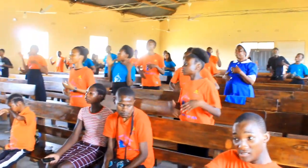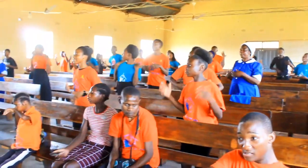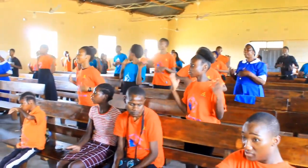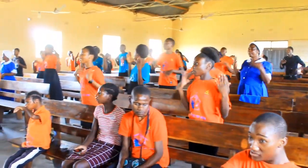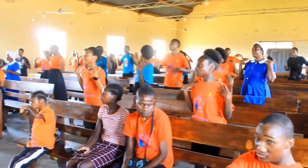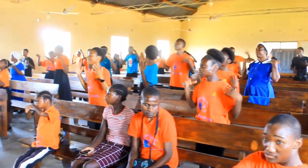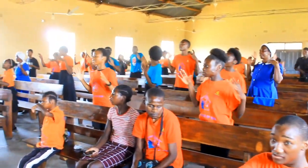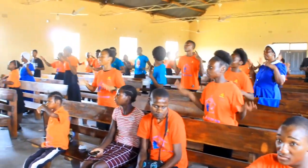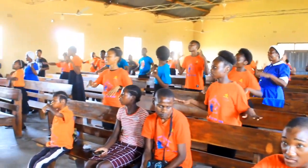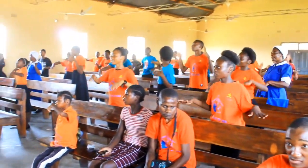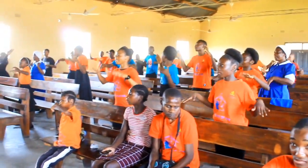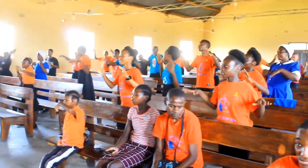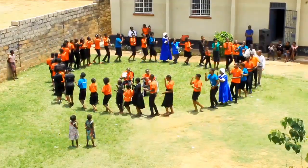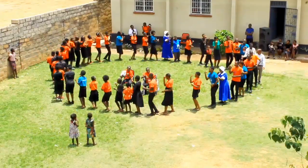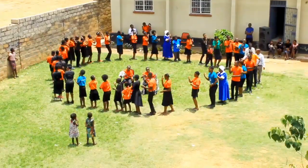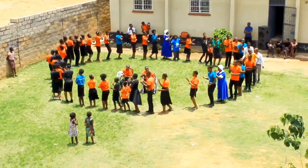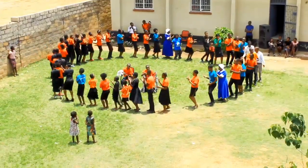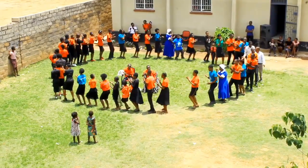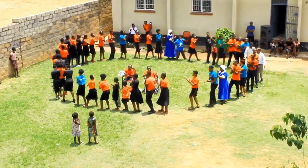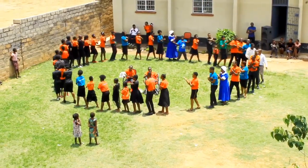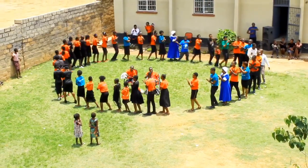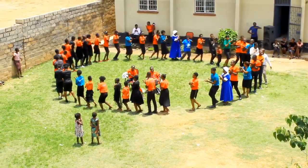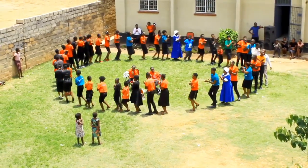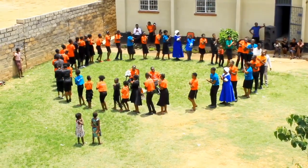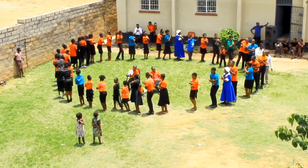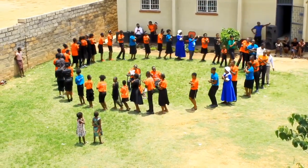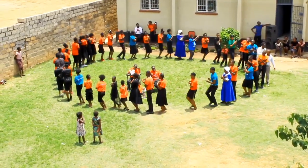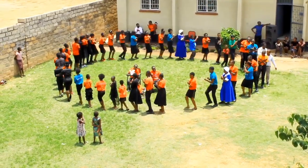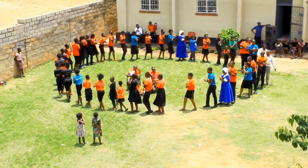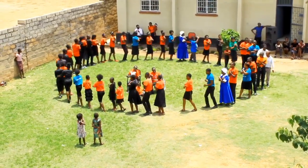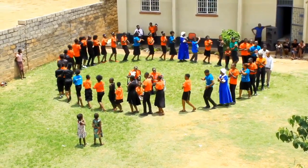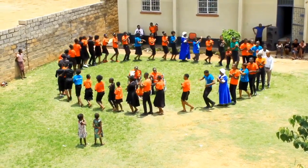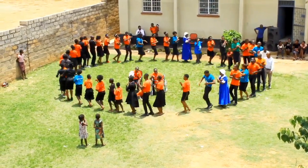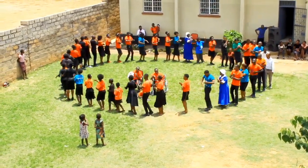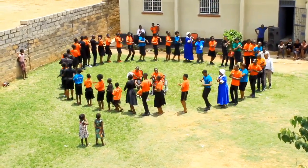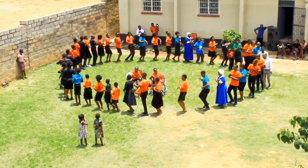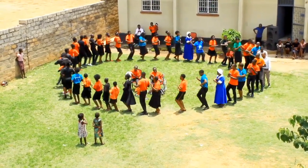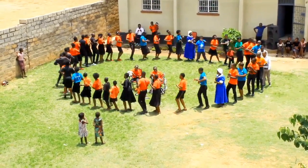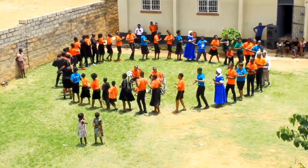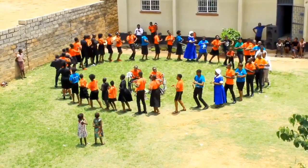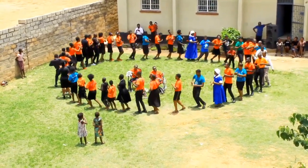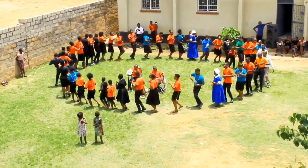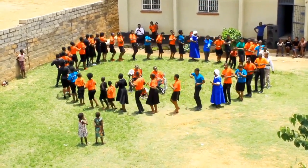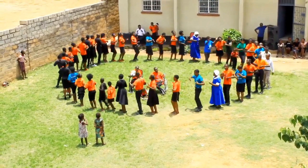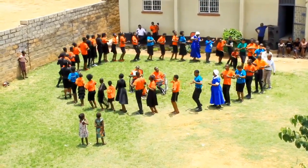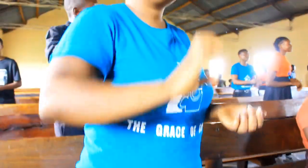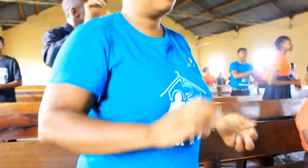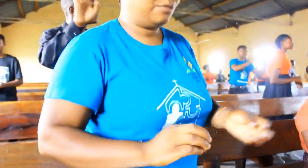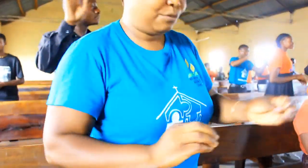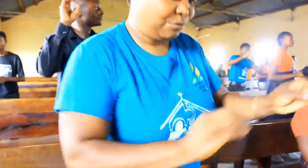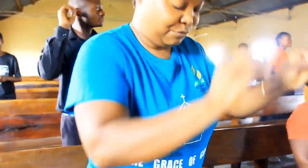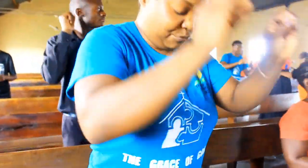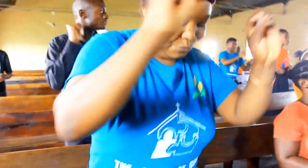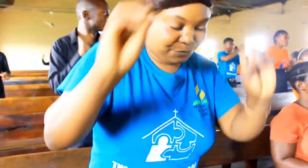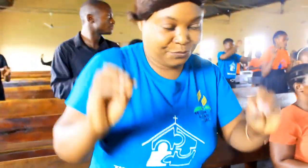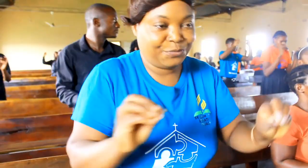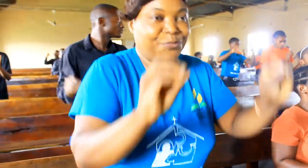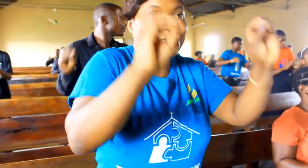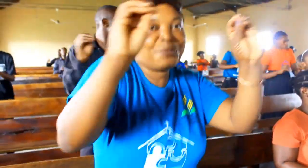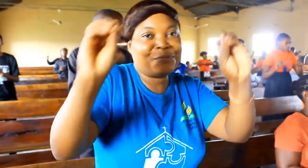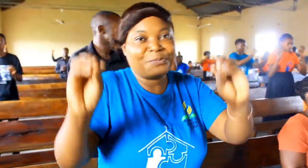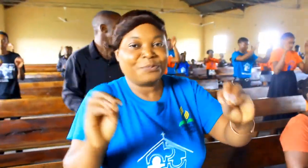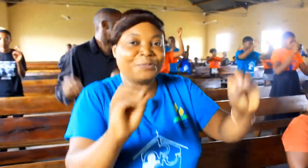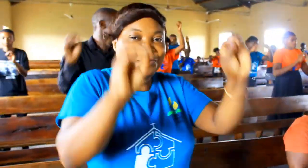support. In view of this, Lusaka North Mission District of the Seventh-day Adventist Church has, through the possibility ministries,